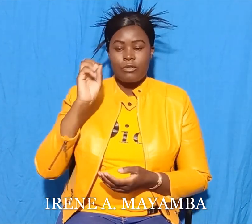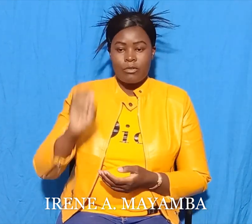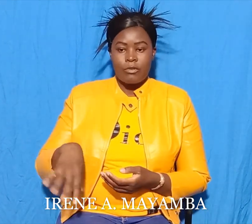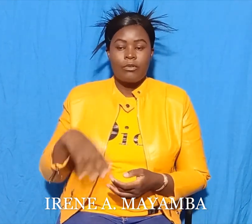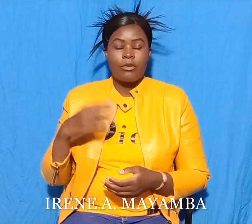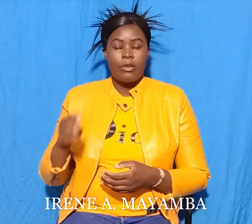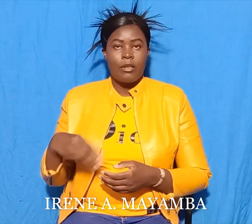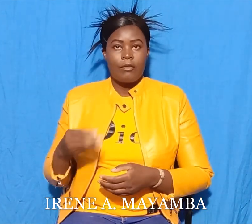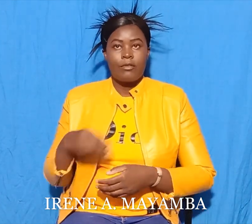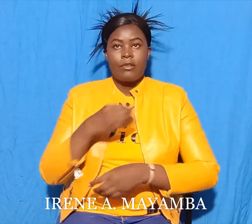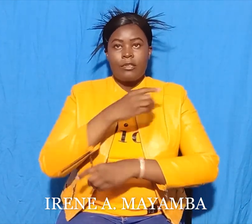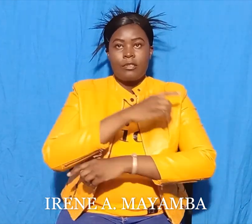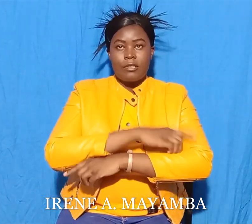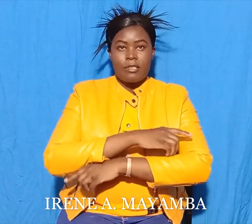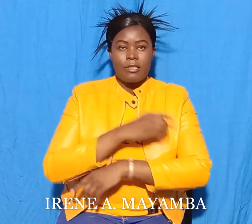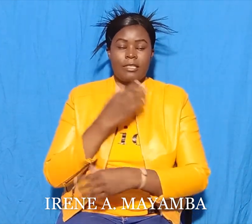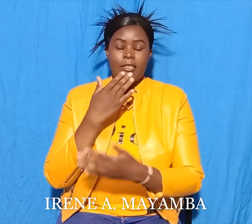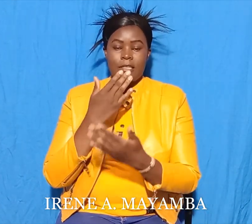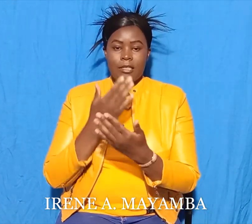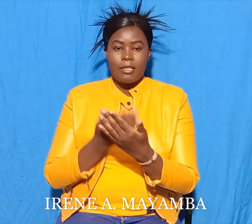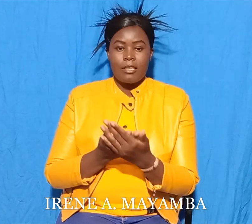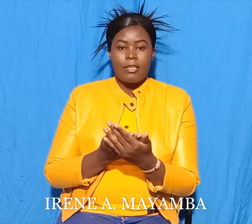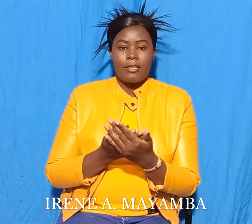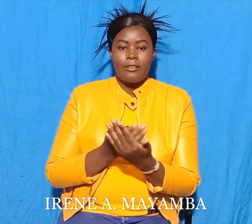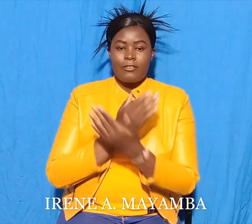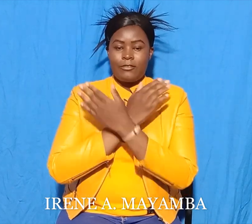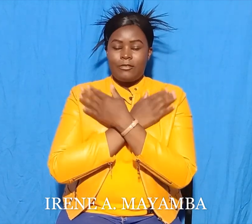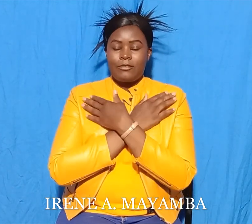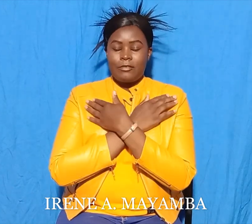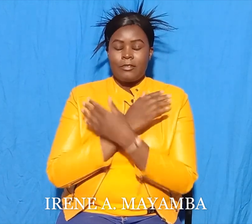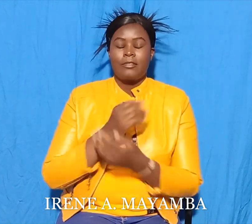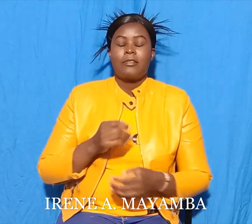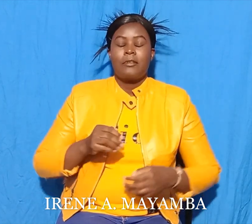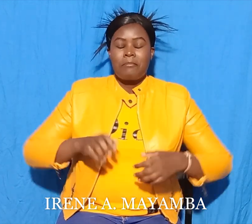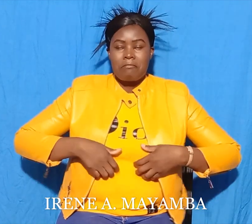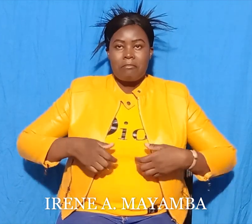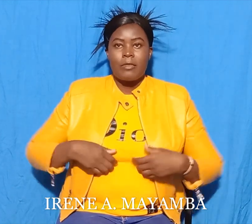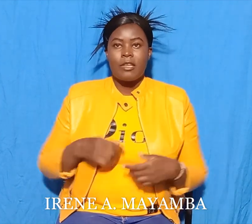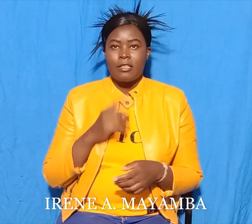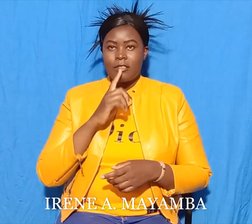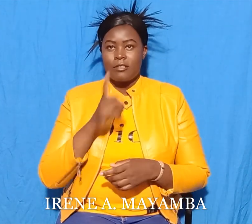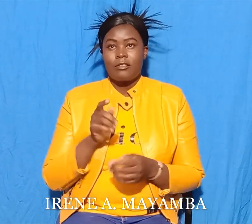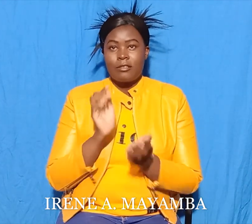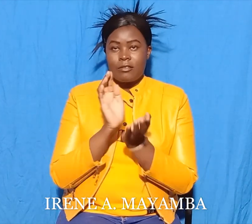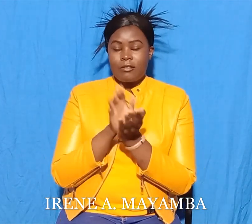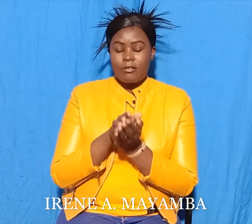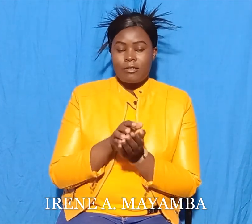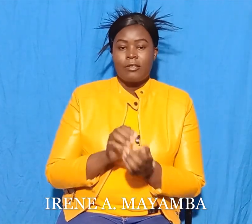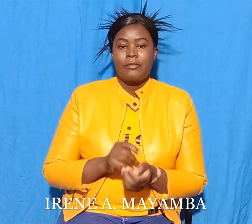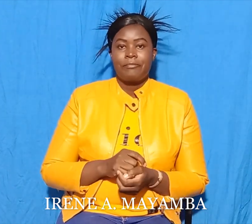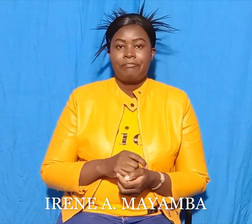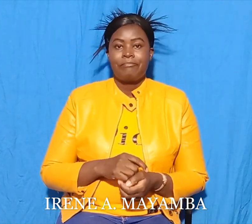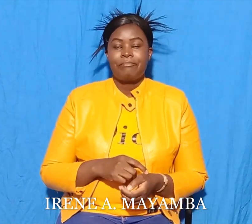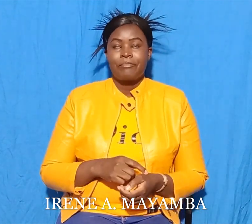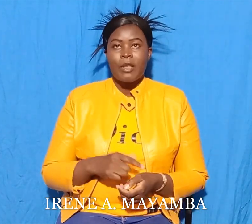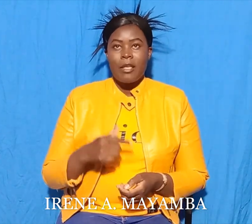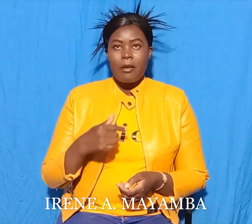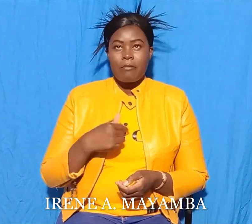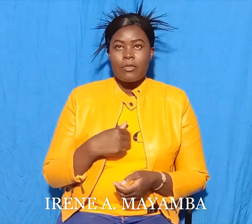Thank you, fried monkey, said the crocodile. I have only fish to eat in the ocean